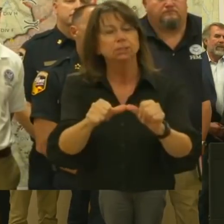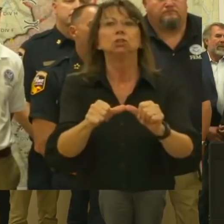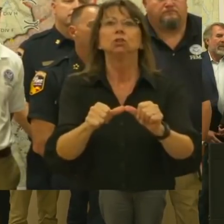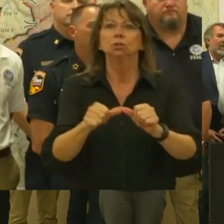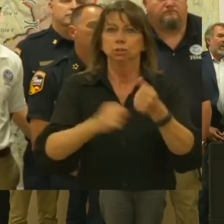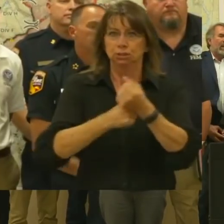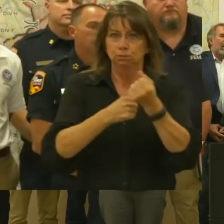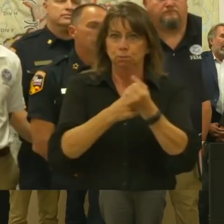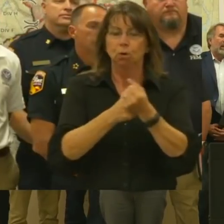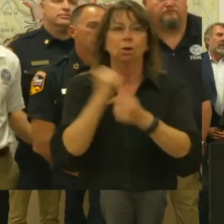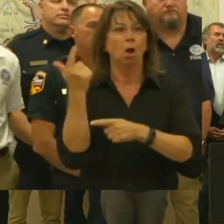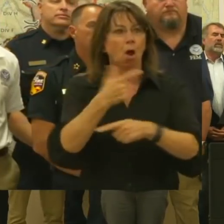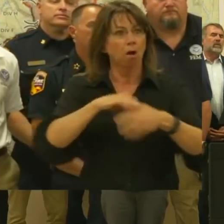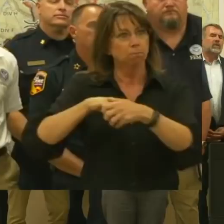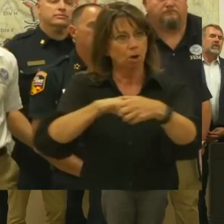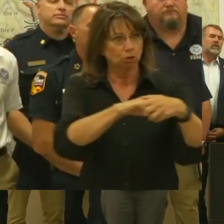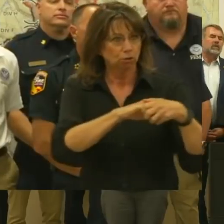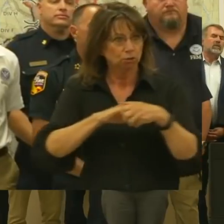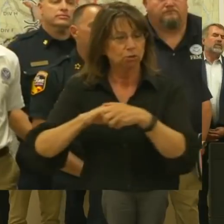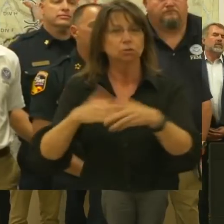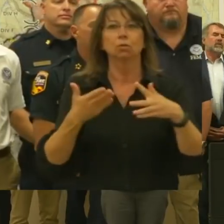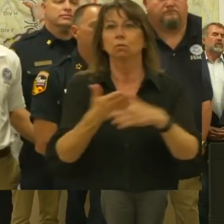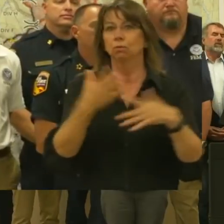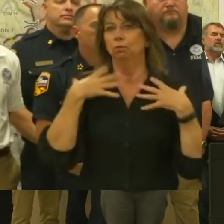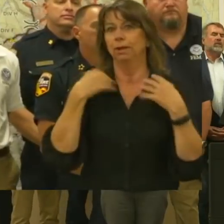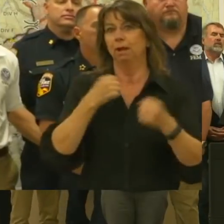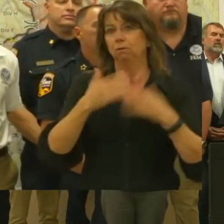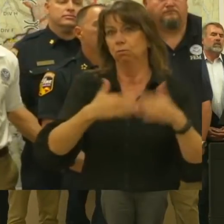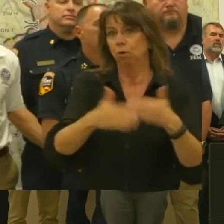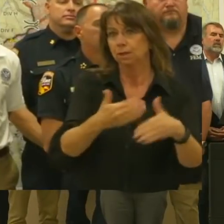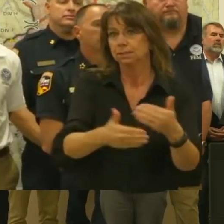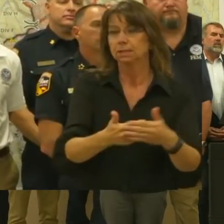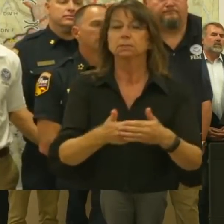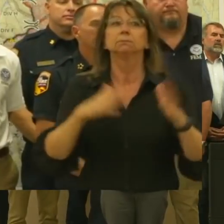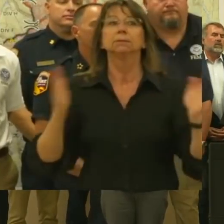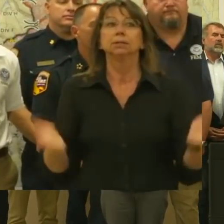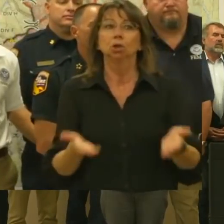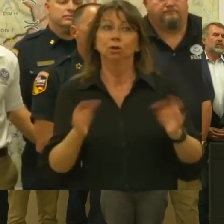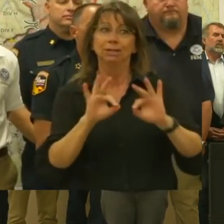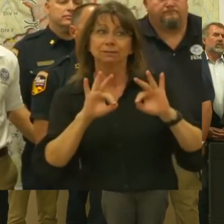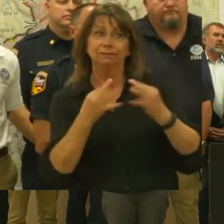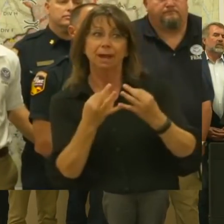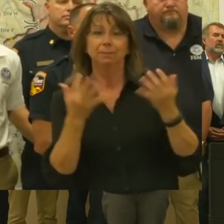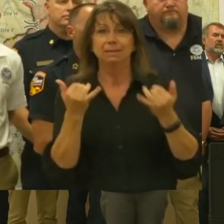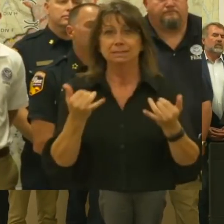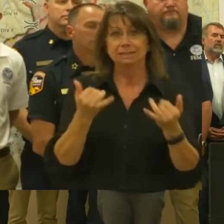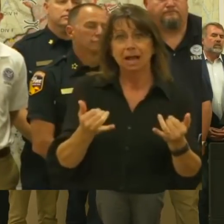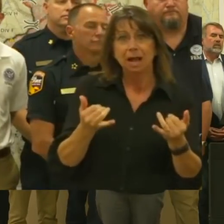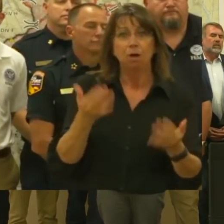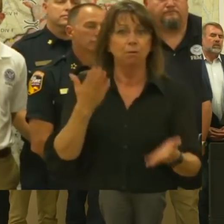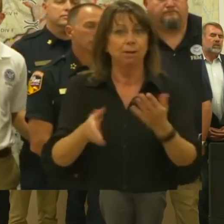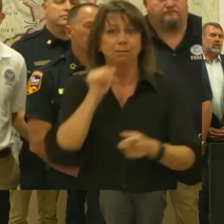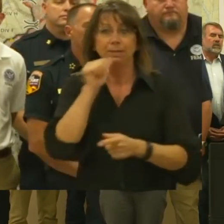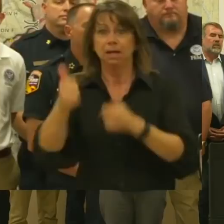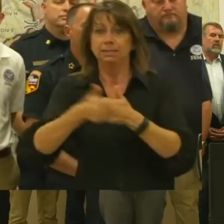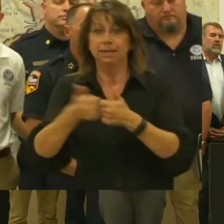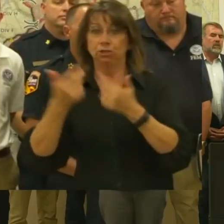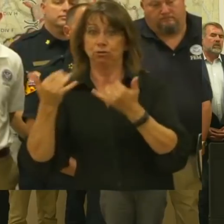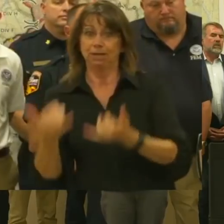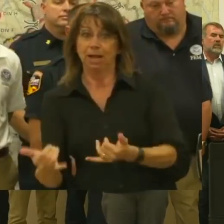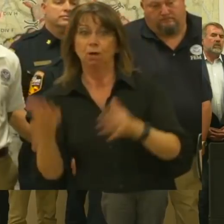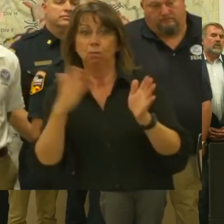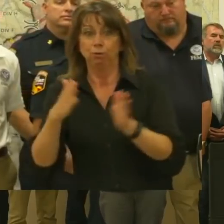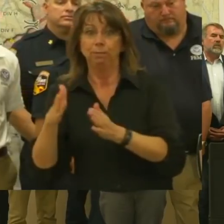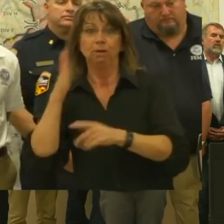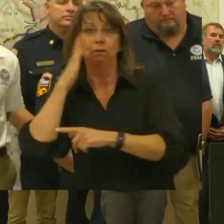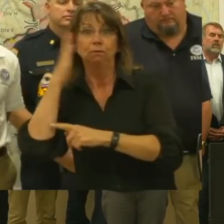and recovery efforts. I encourage families around the nation to begin to prepare now for whatever the threat of tomorrow might be. And I want